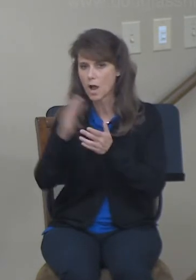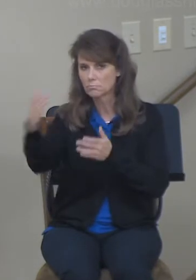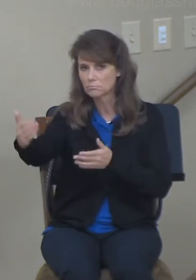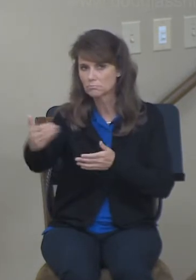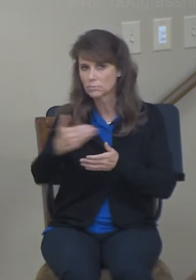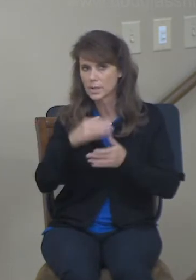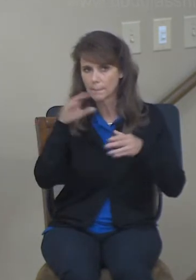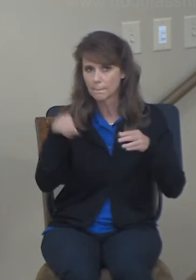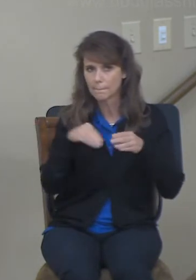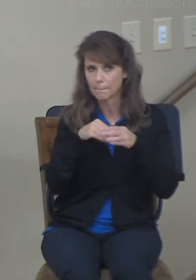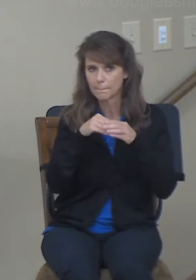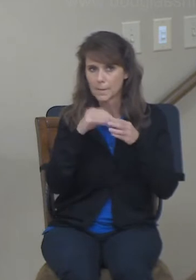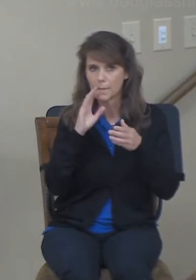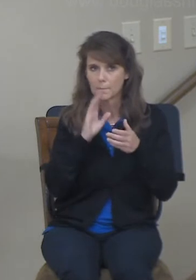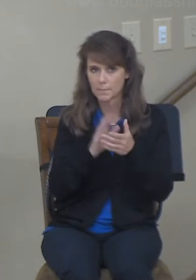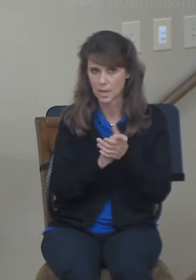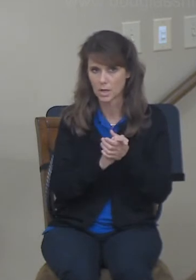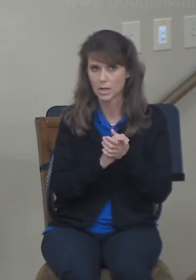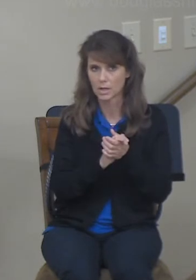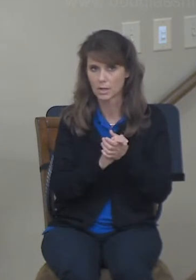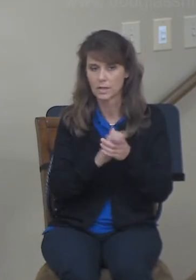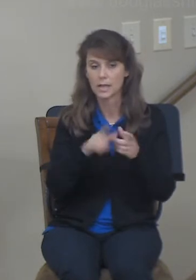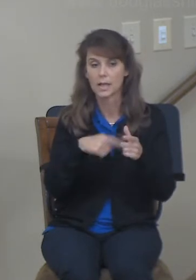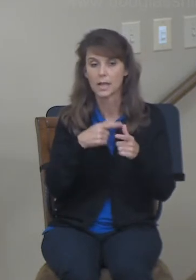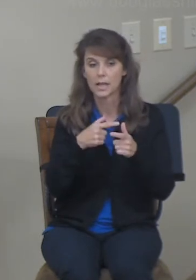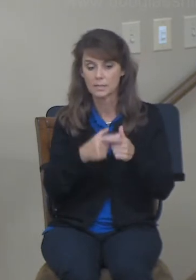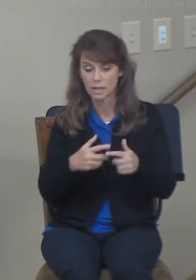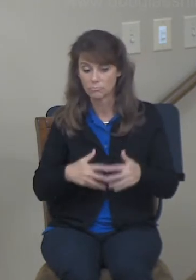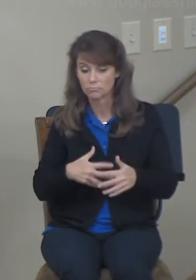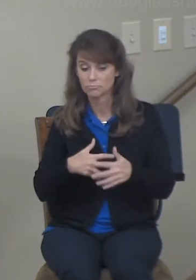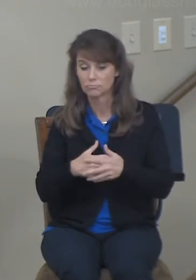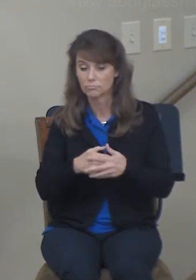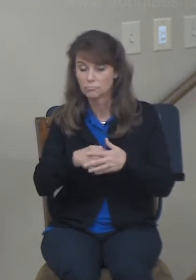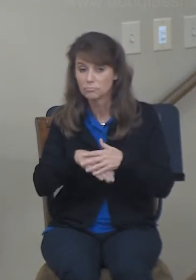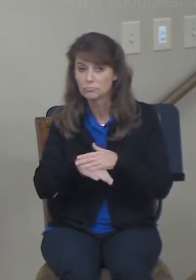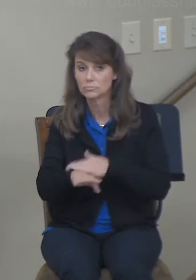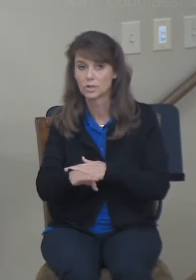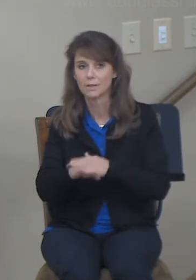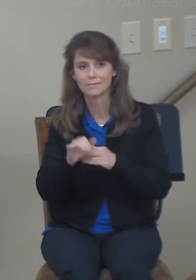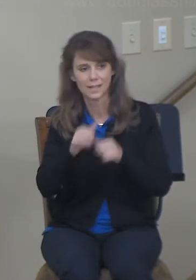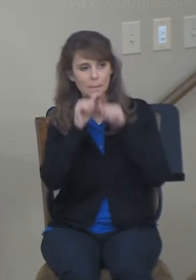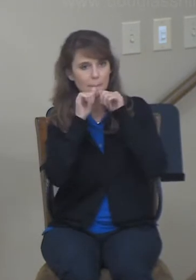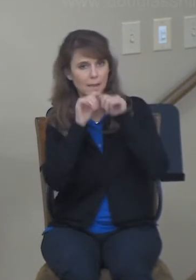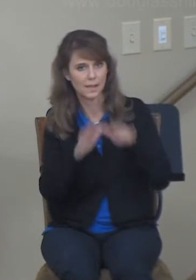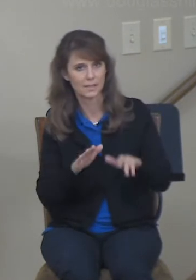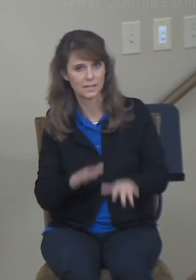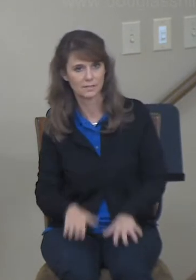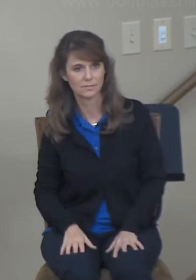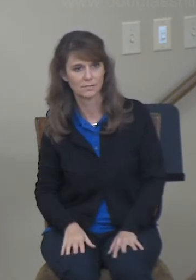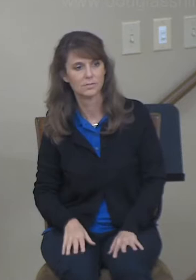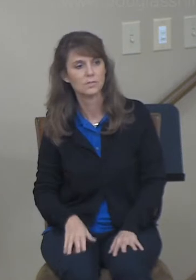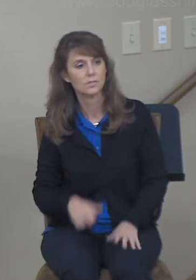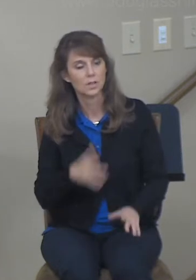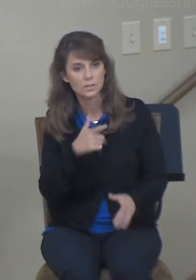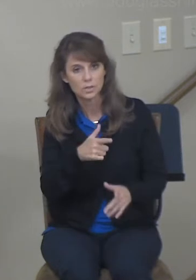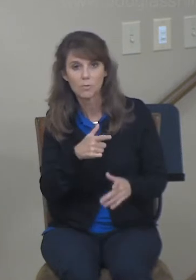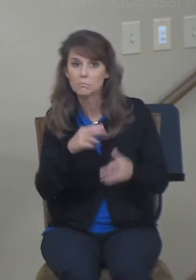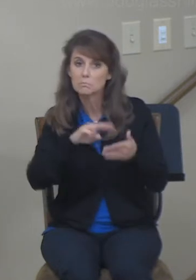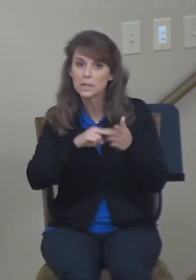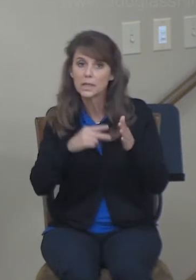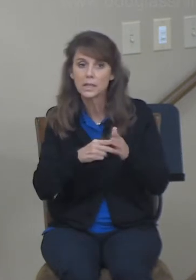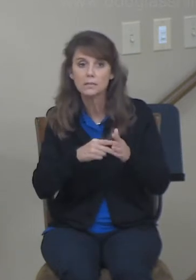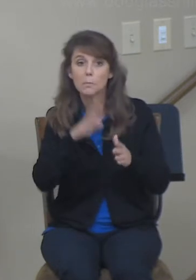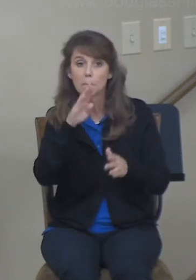become a blessing. So, they're basically in the richest terms possible saying, Boaz, may your generosity and your act of